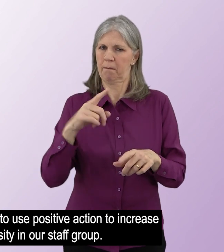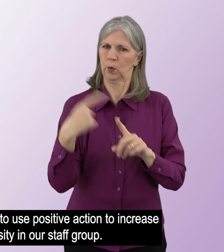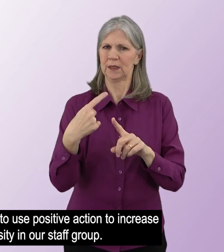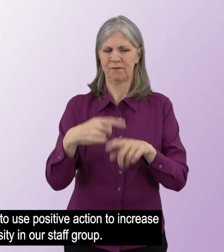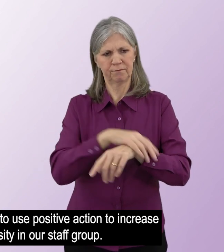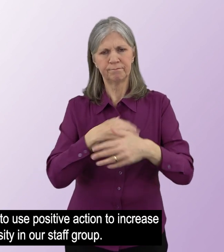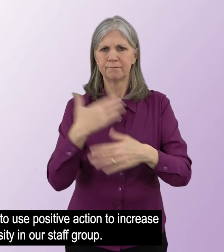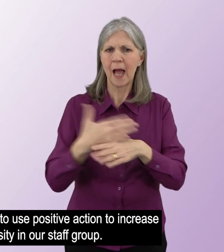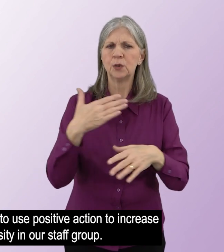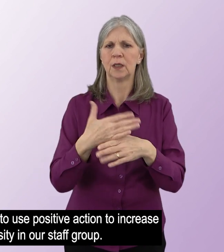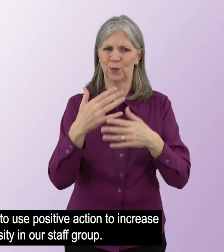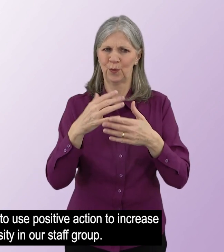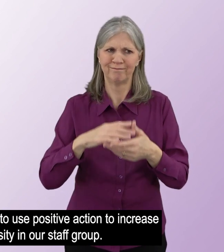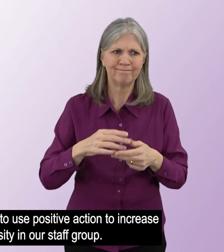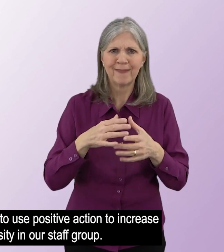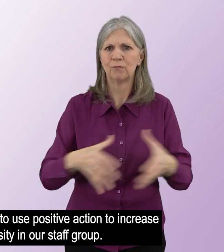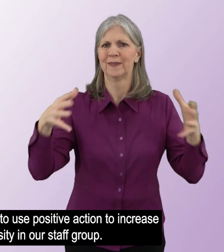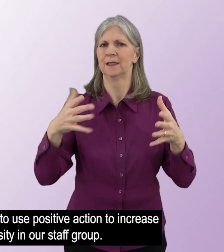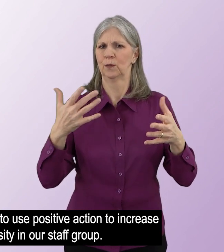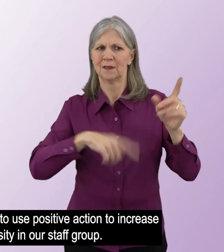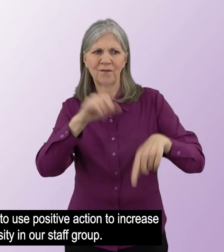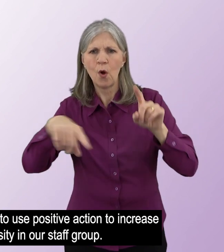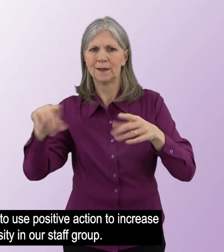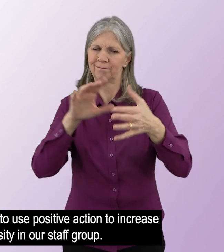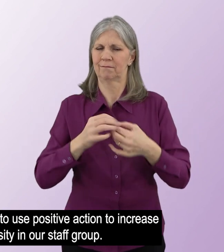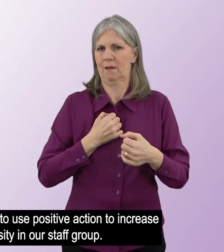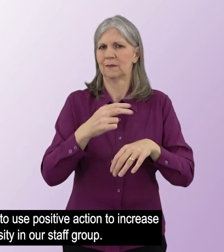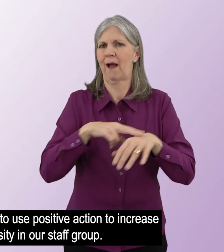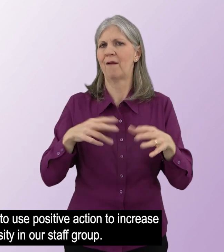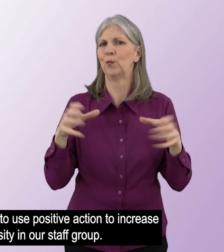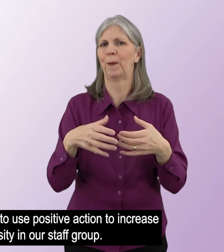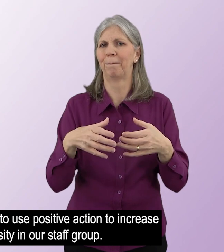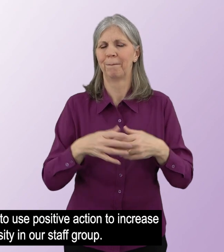We will continue to use positive action to increase diversity in our staff group.